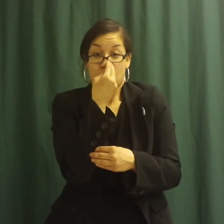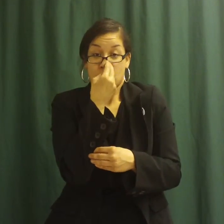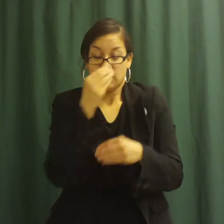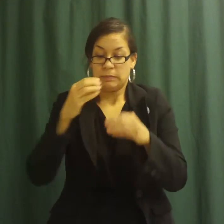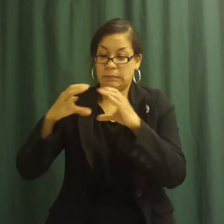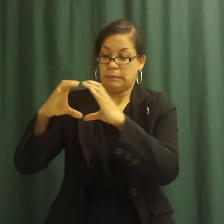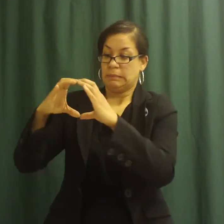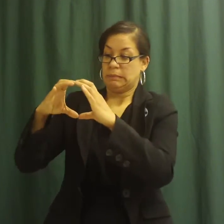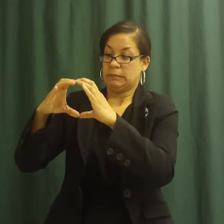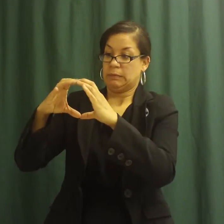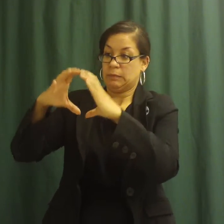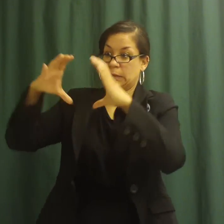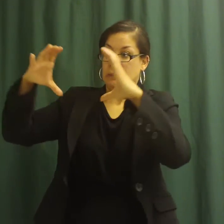Bees love them.